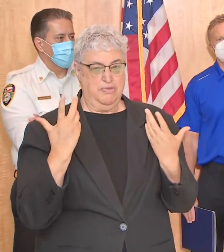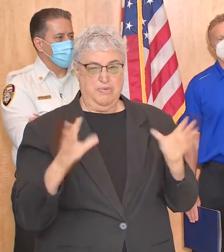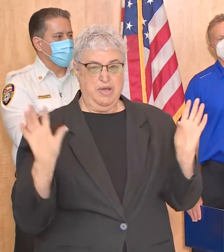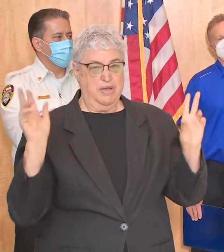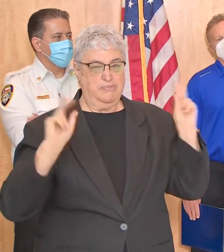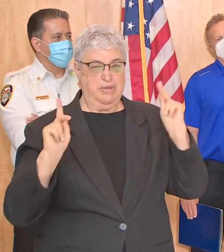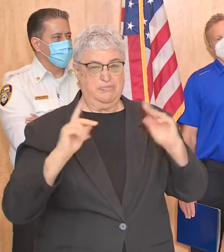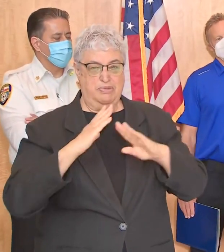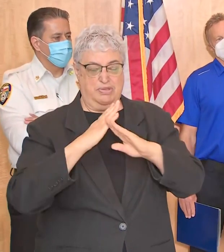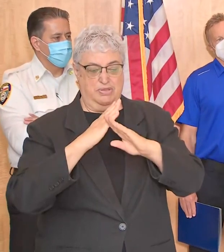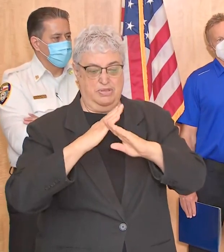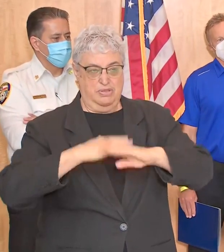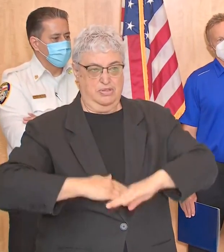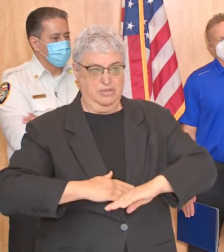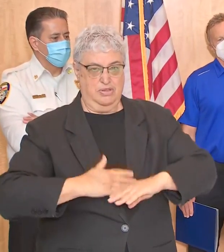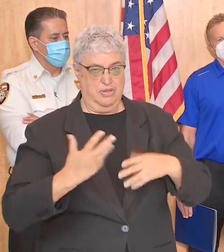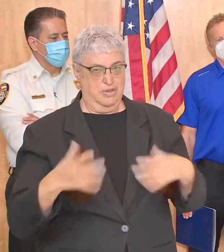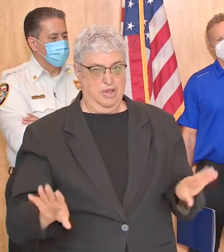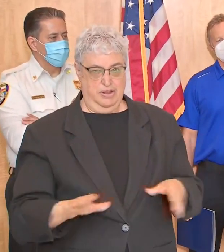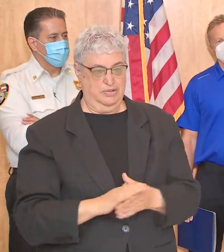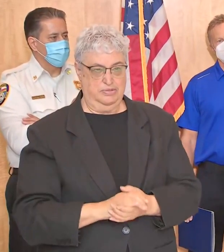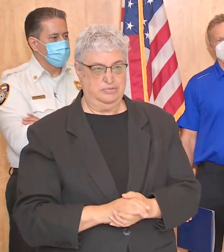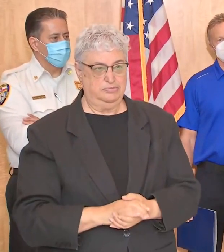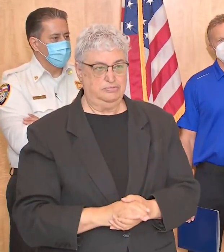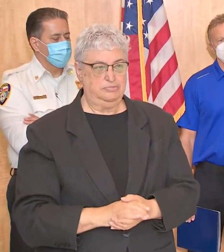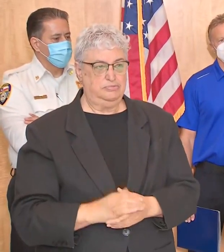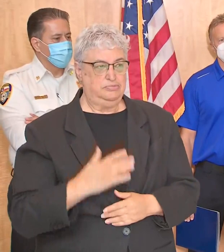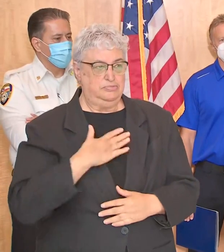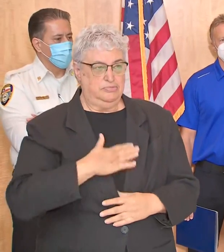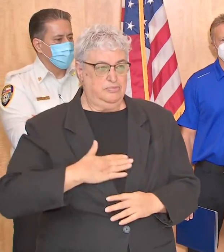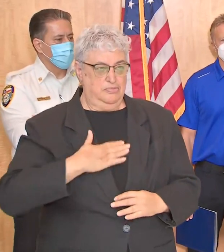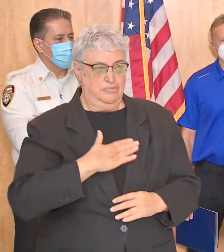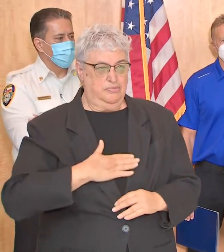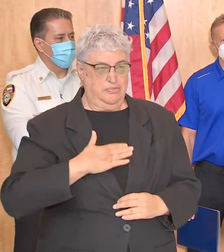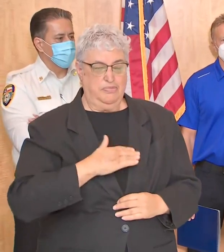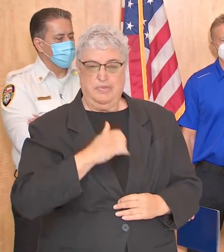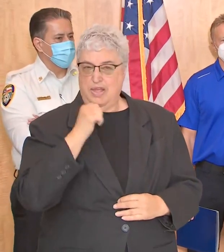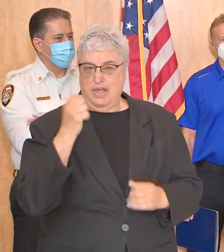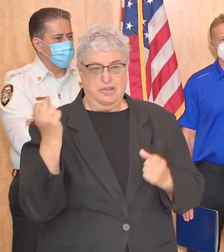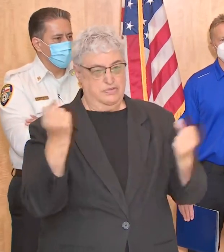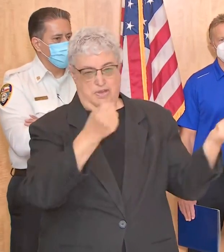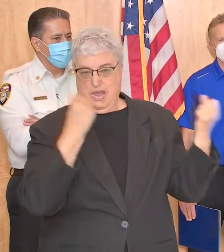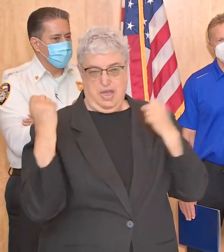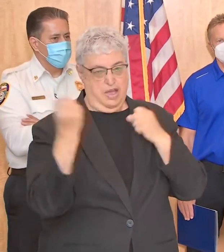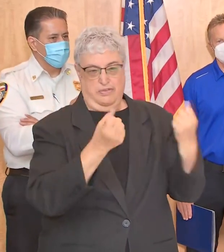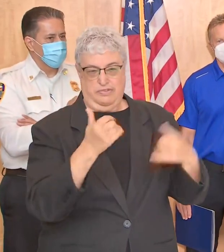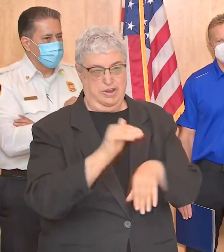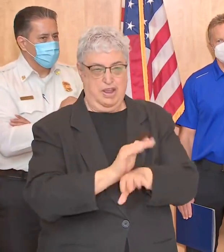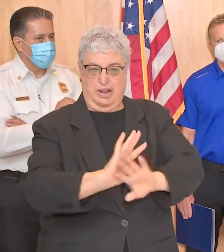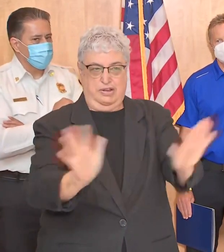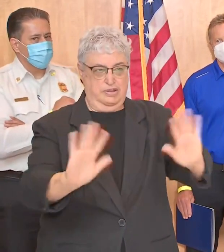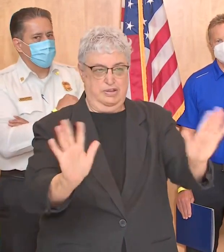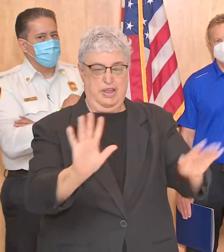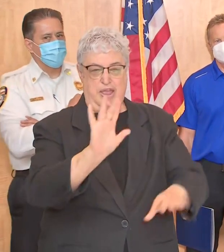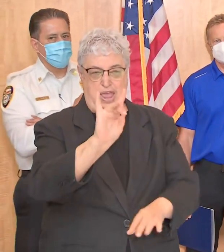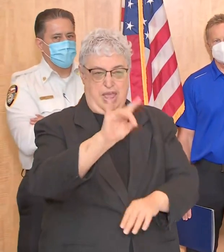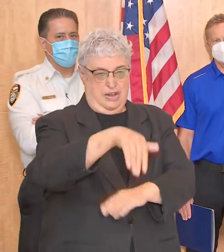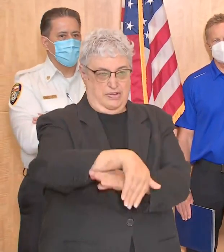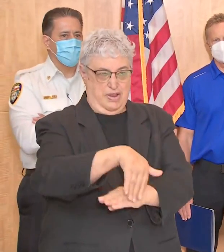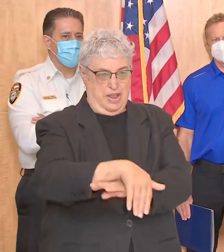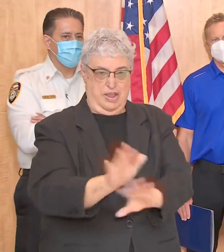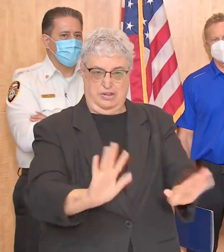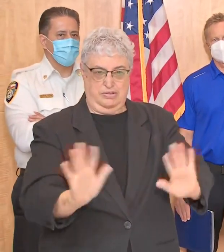their guards down we'll still be asking people to be off the roads this evening at about 8 p.m.